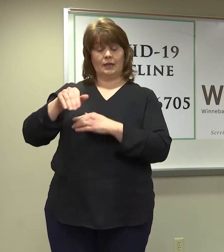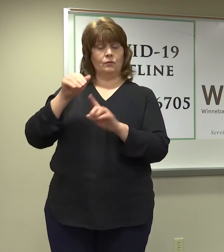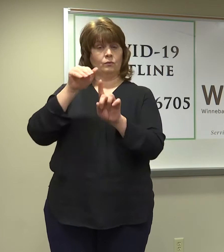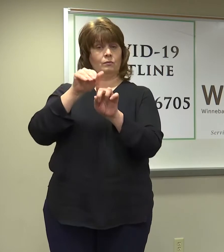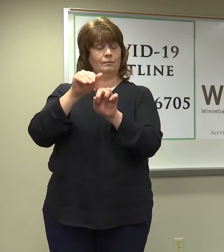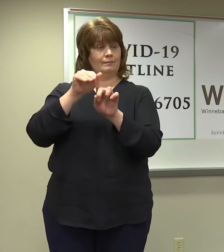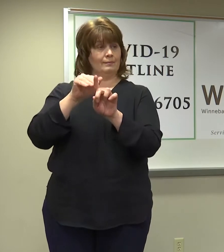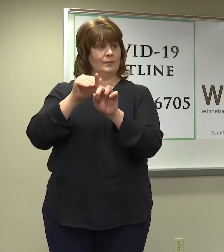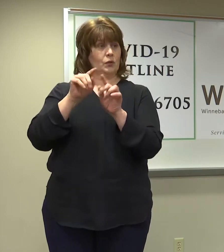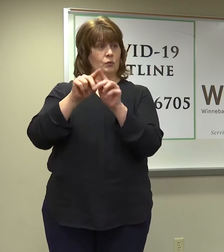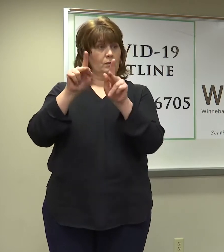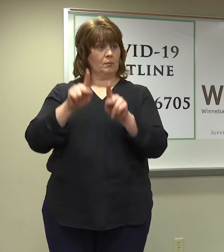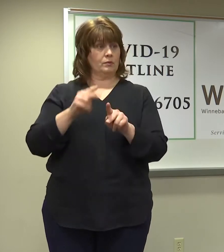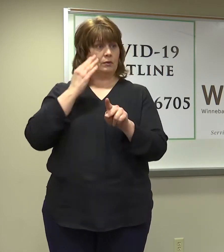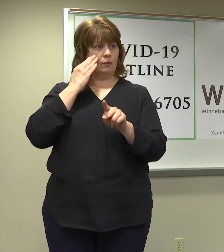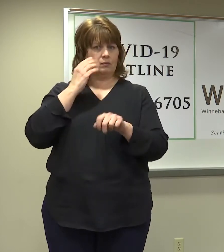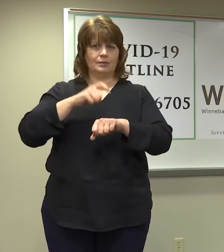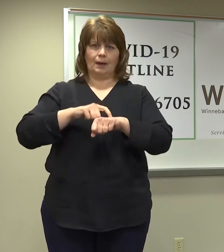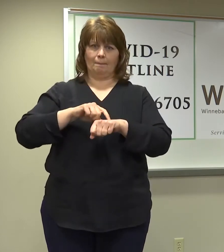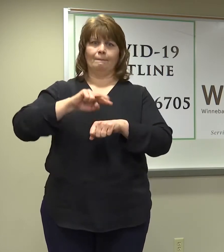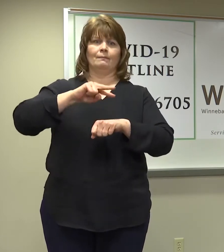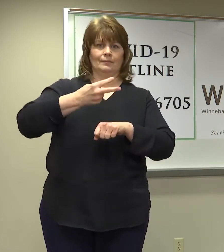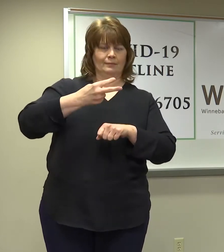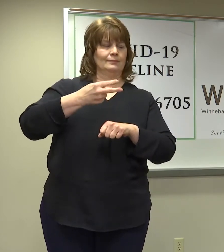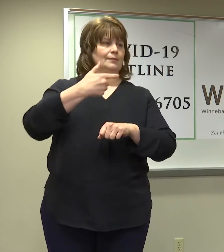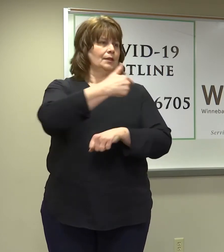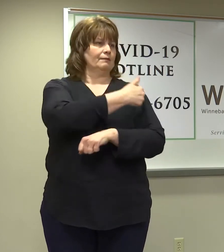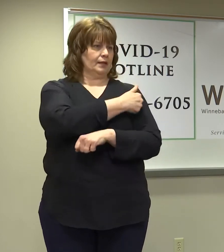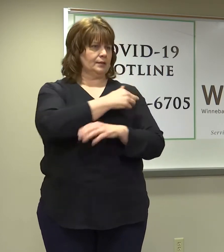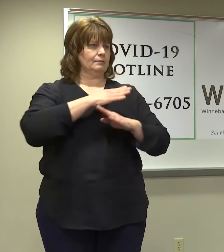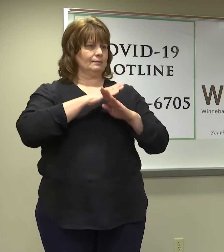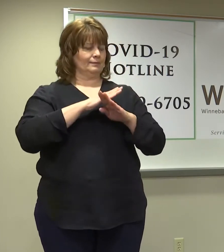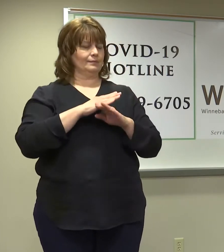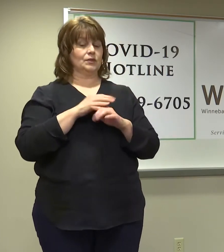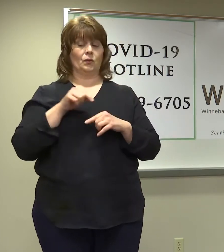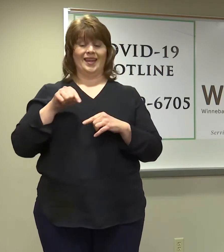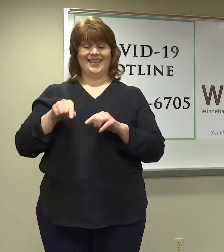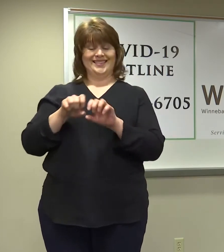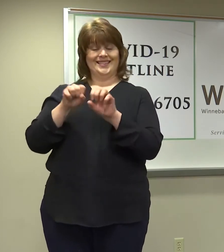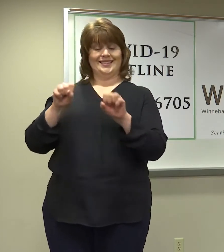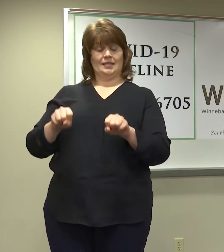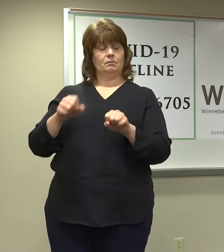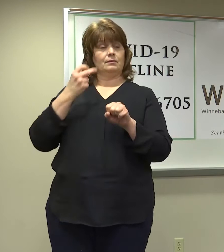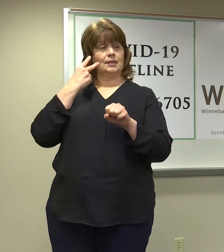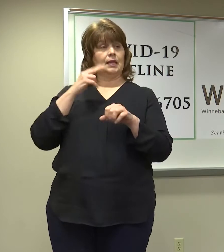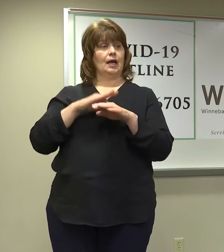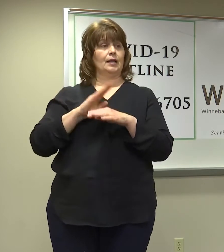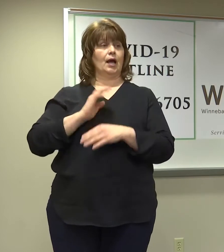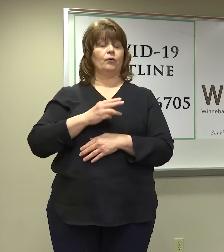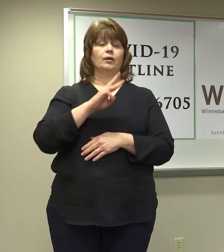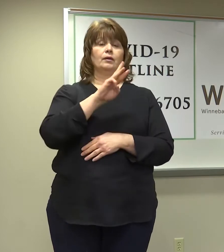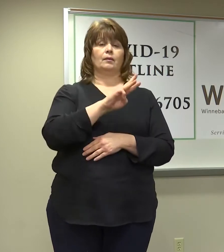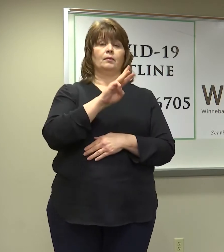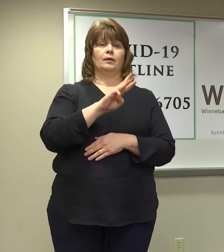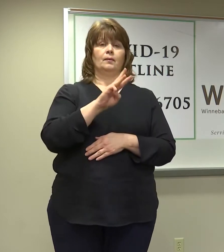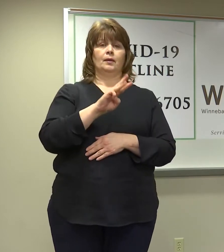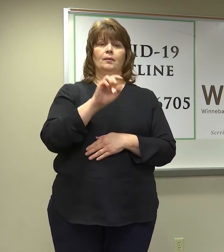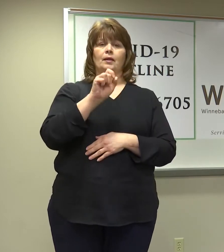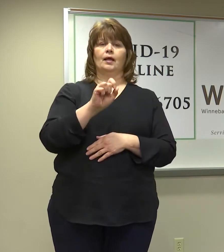We want to encourage the public to go and look at this. It is on our Winnebago County Health Department website, www